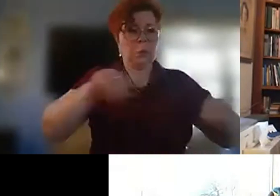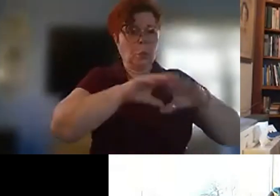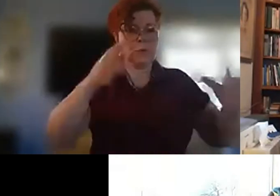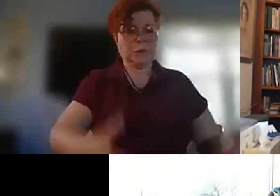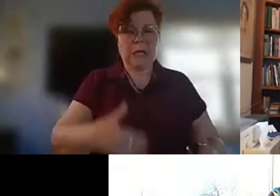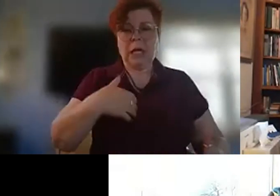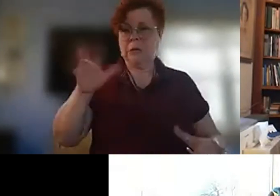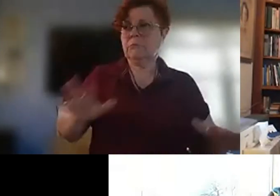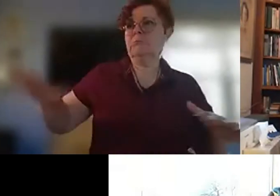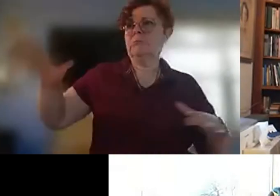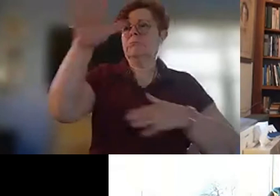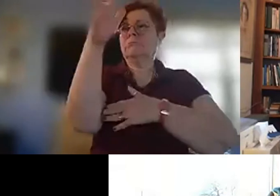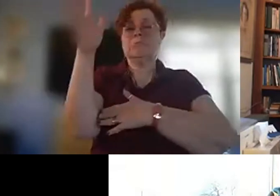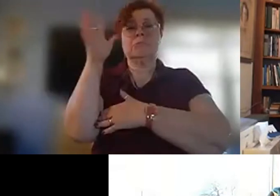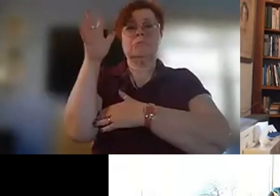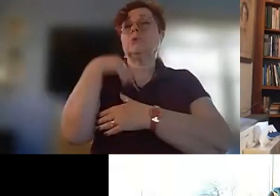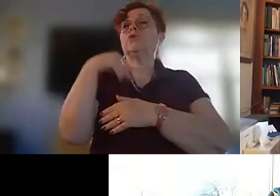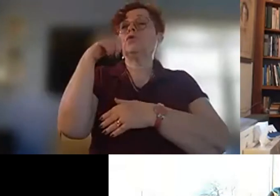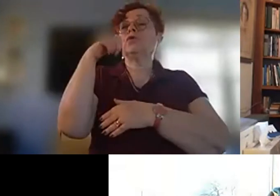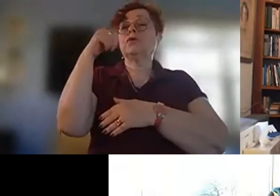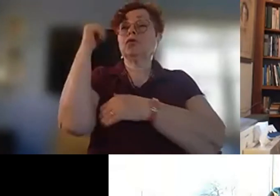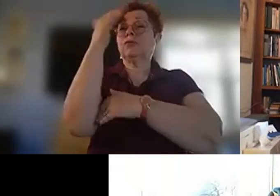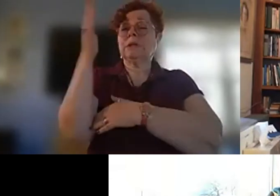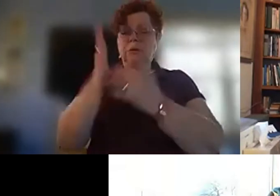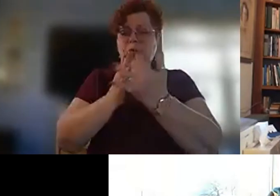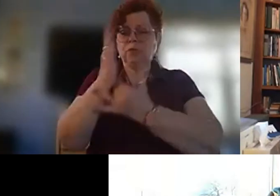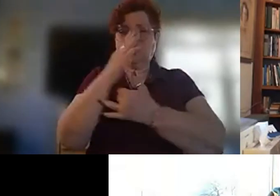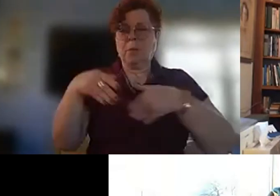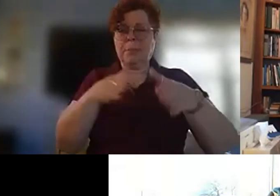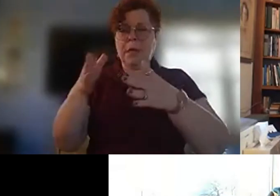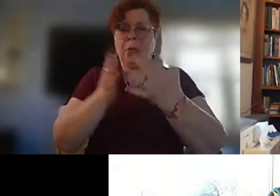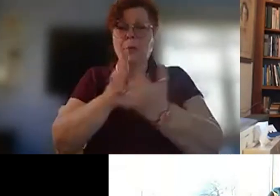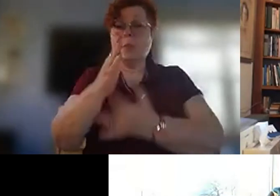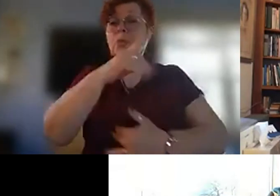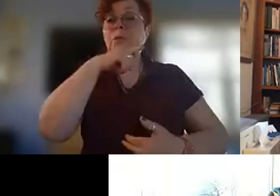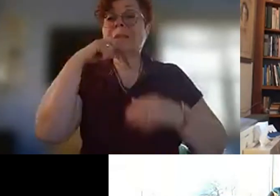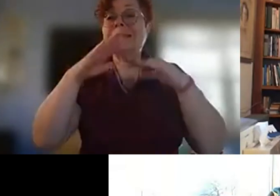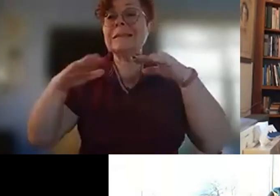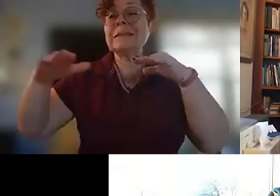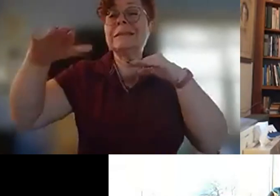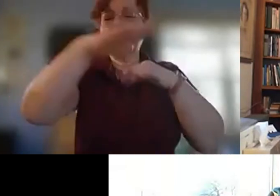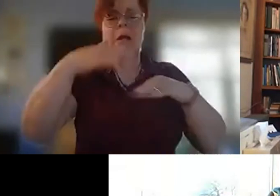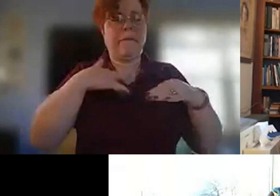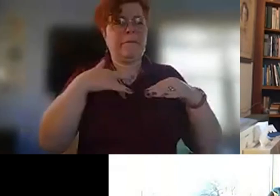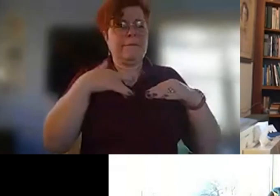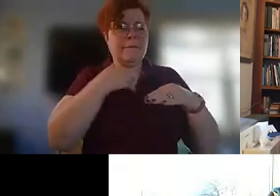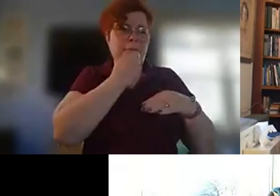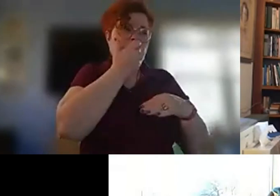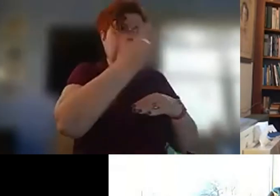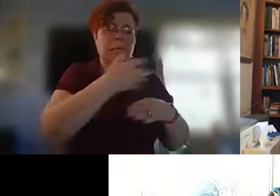trees showed the path through the hungry desert i felt the heat of my horse pass into me